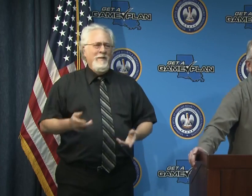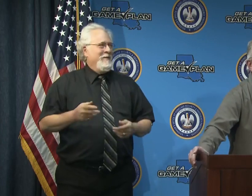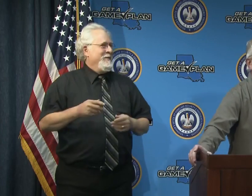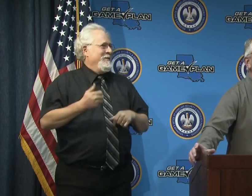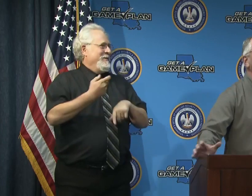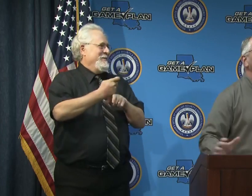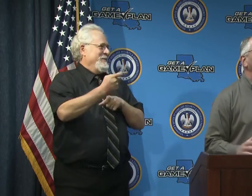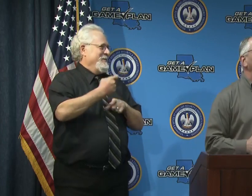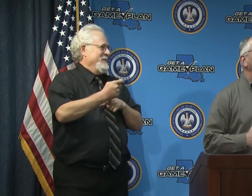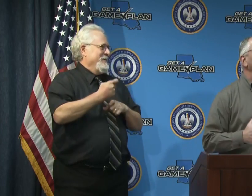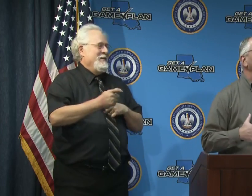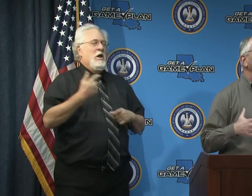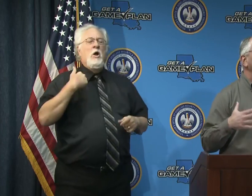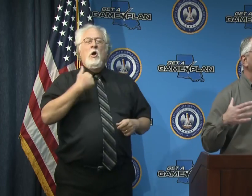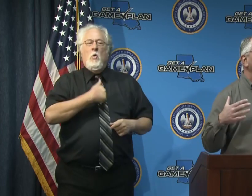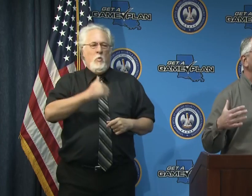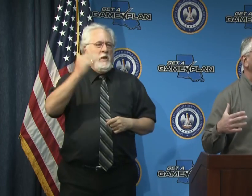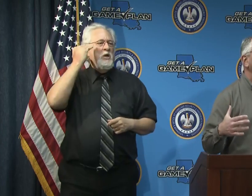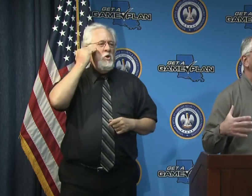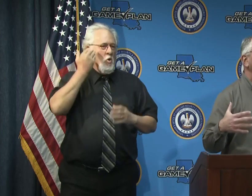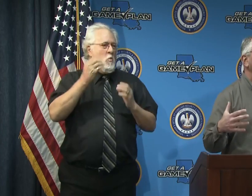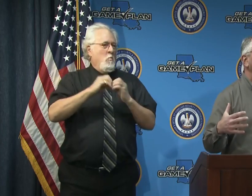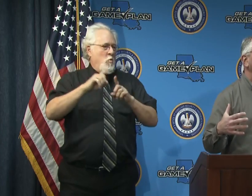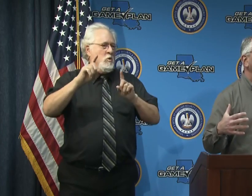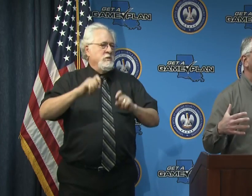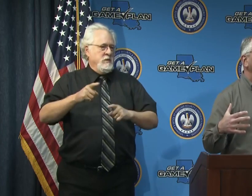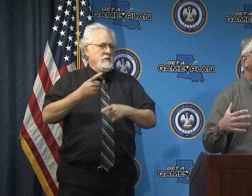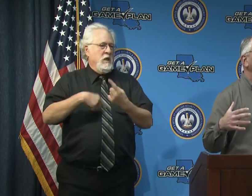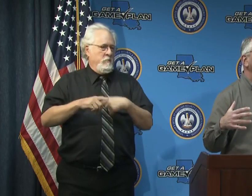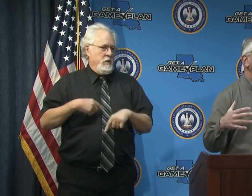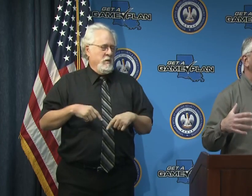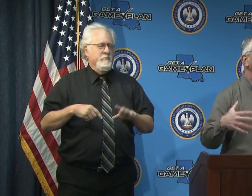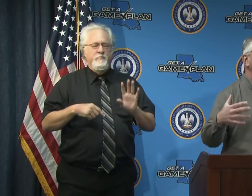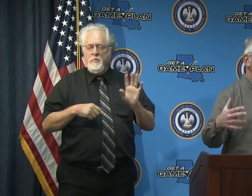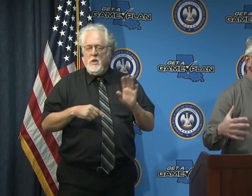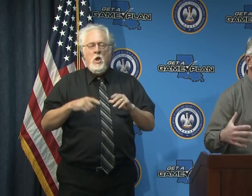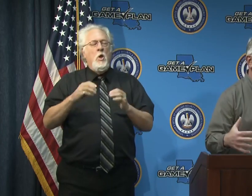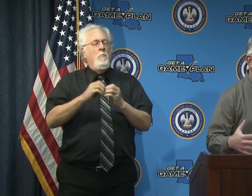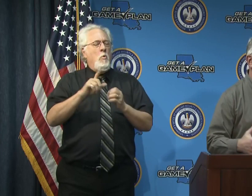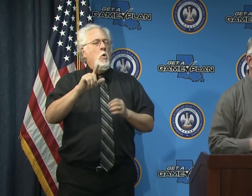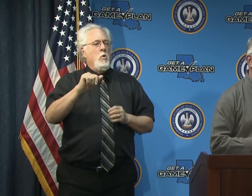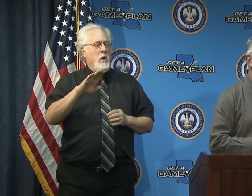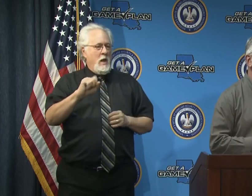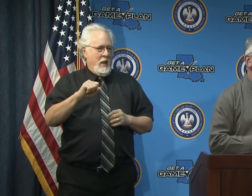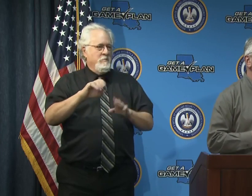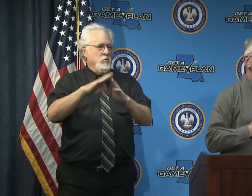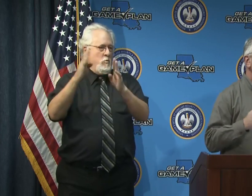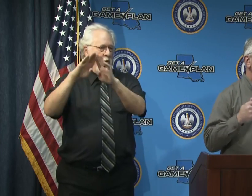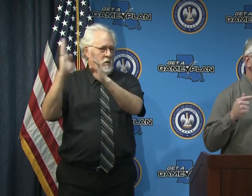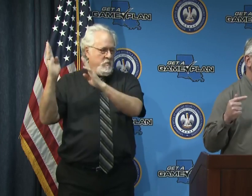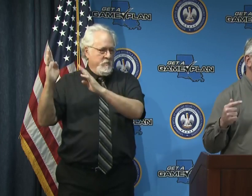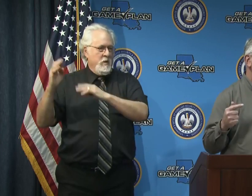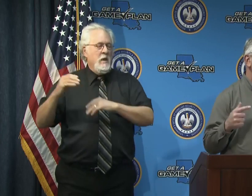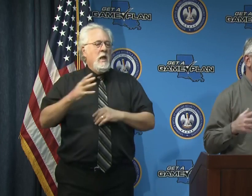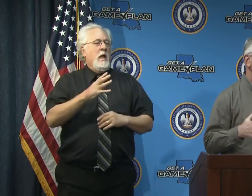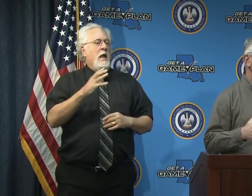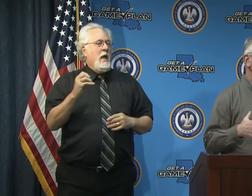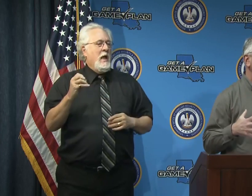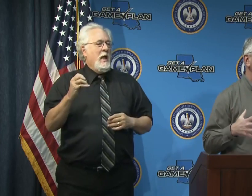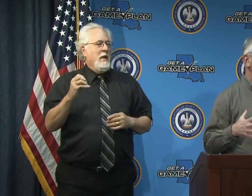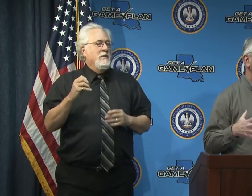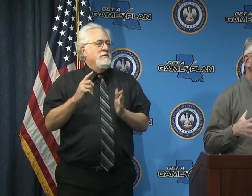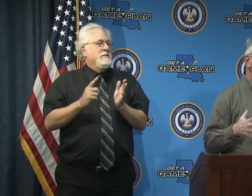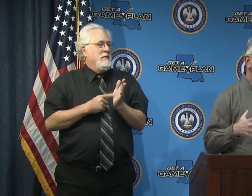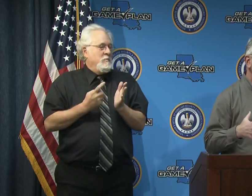look we do know that there are more tests coming online uh i'm sorry more labs coming online uh and and